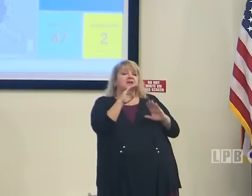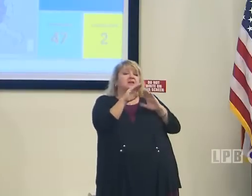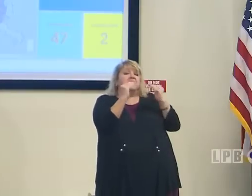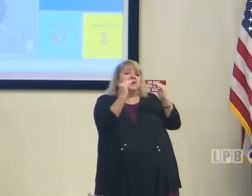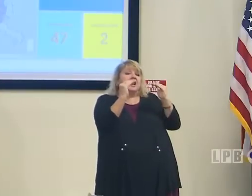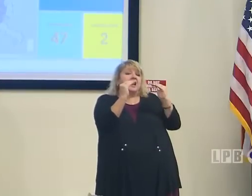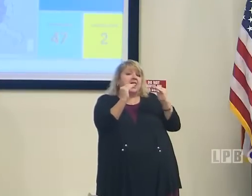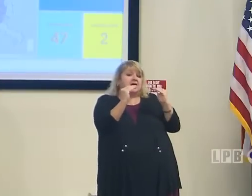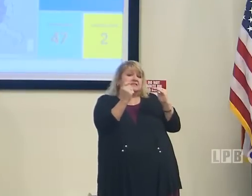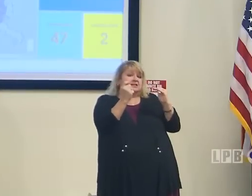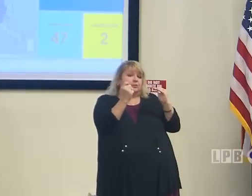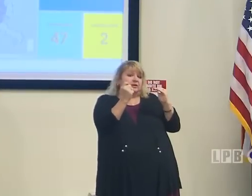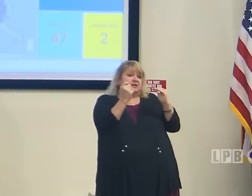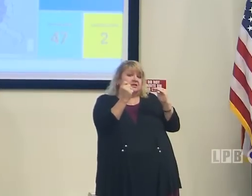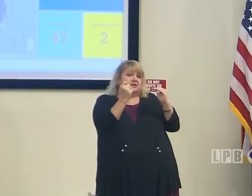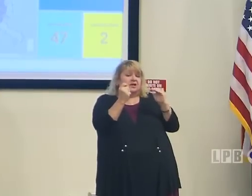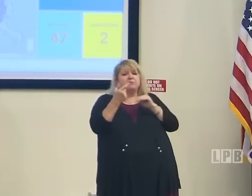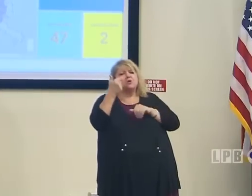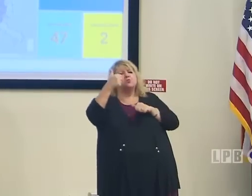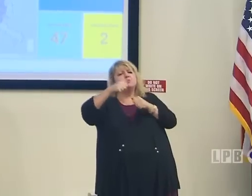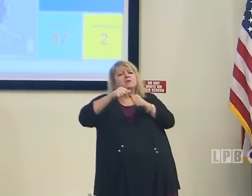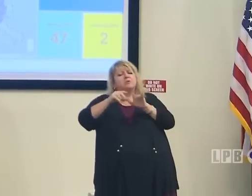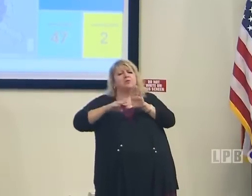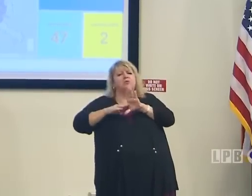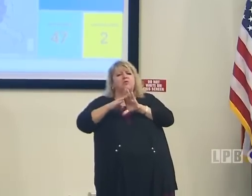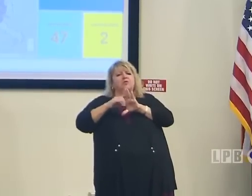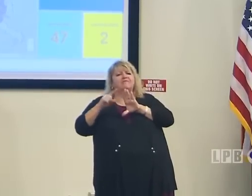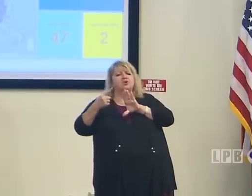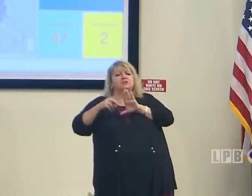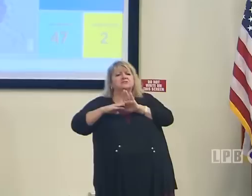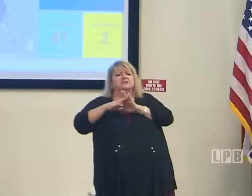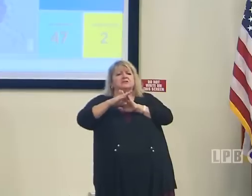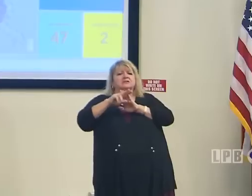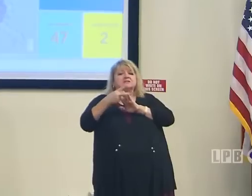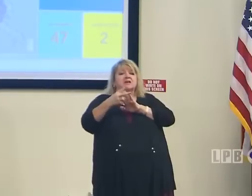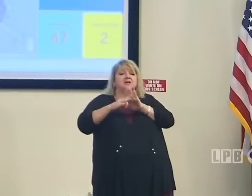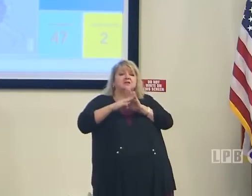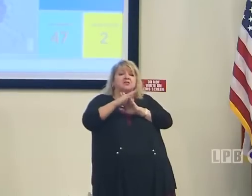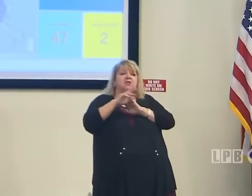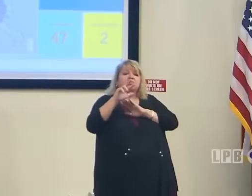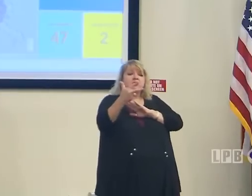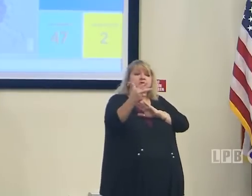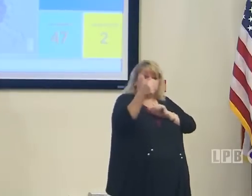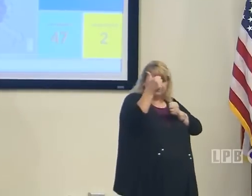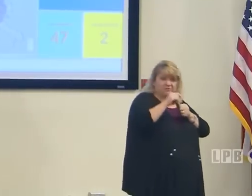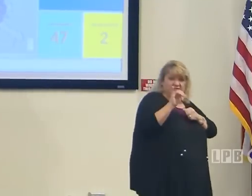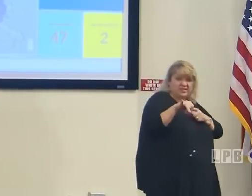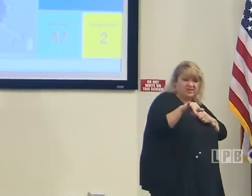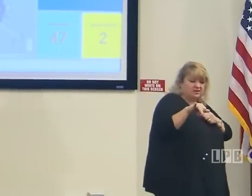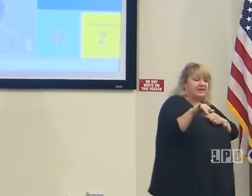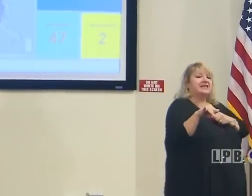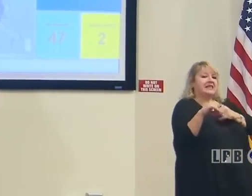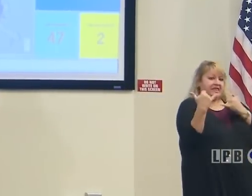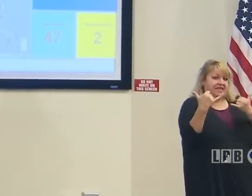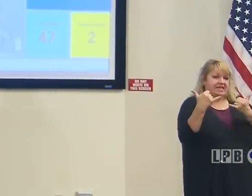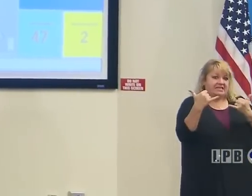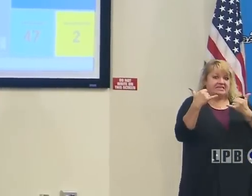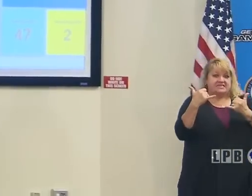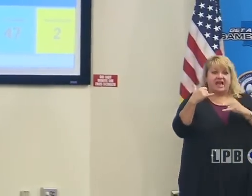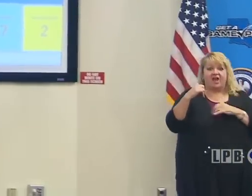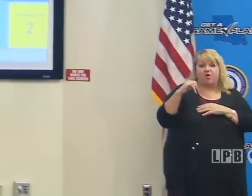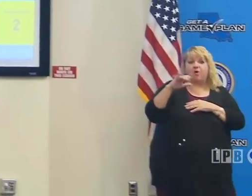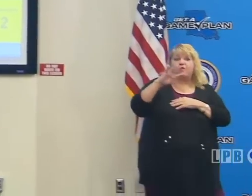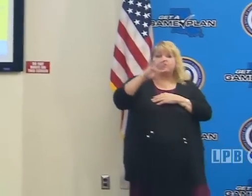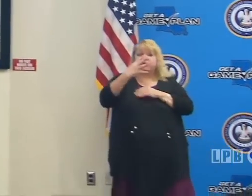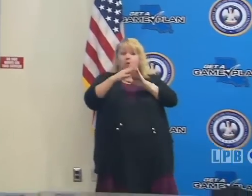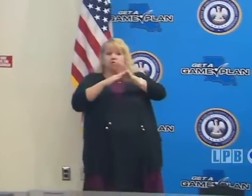in any of our three prior surges. The hospitals are still very busy. The hospitals are still in their own contingency plans. Many